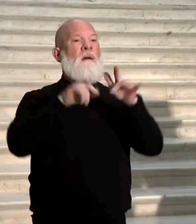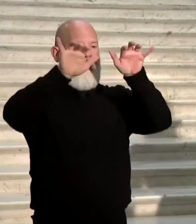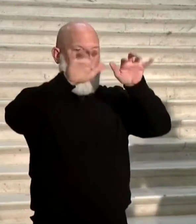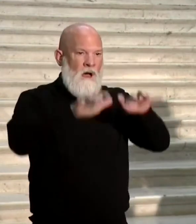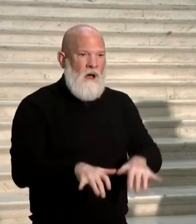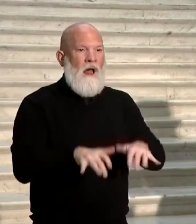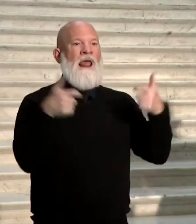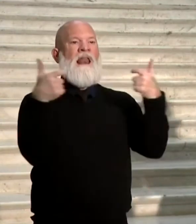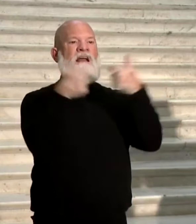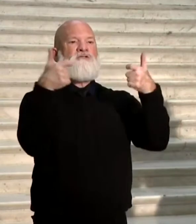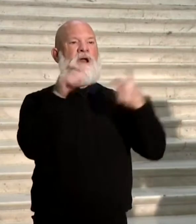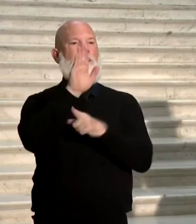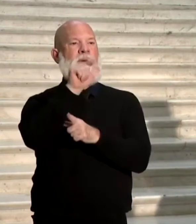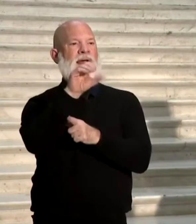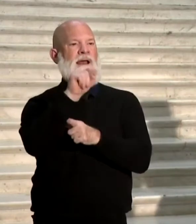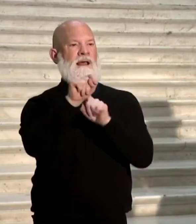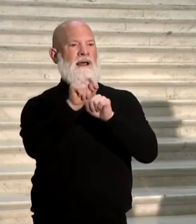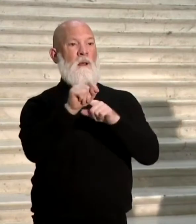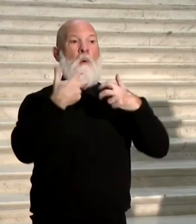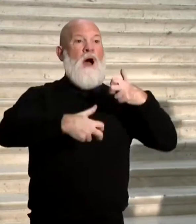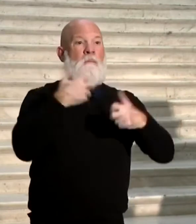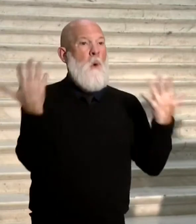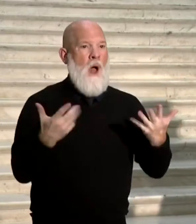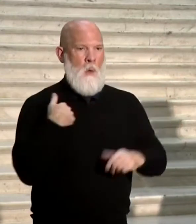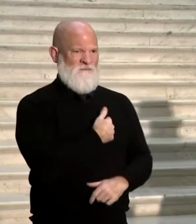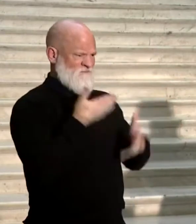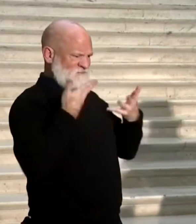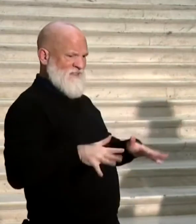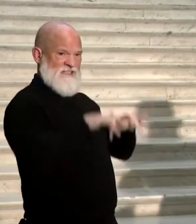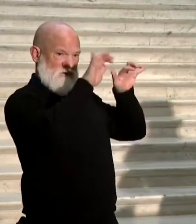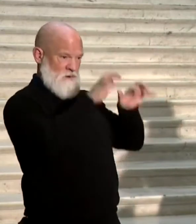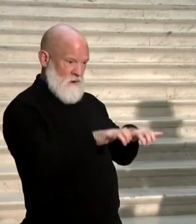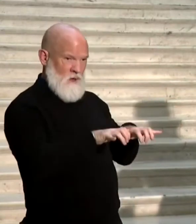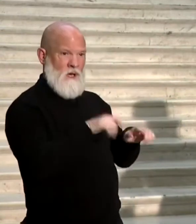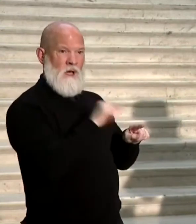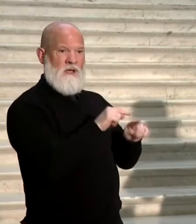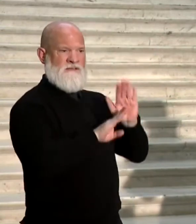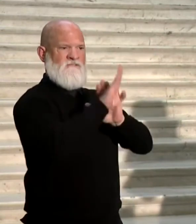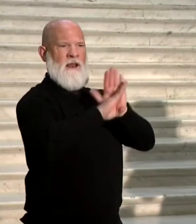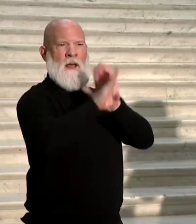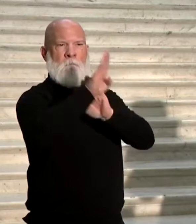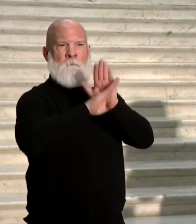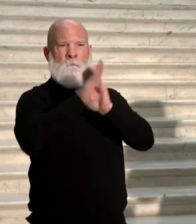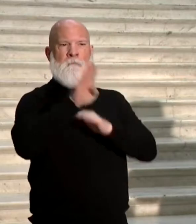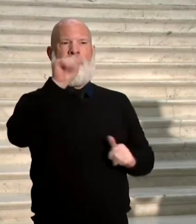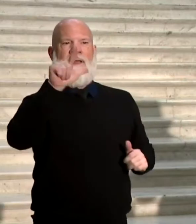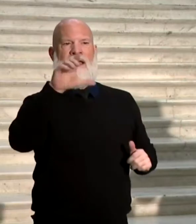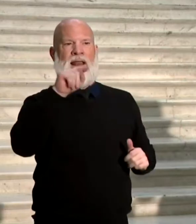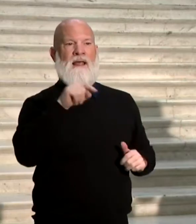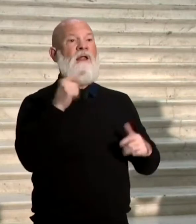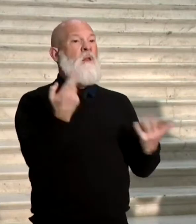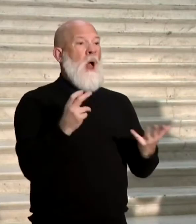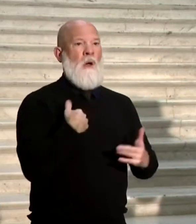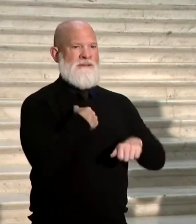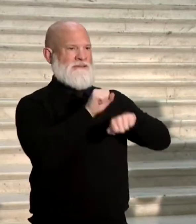the ballot built, starting the 49th to the 45th day, we will send emails out to those people who want to have electronic ballot delivery,